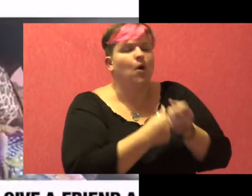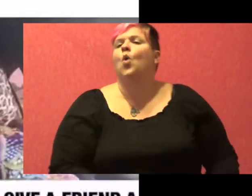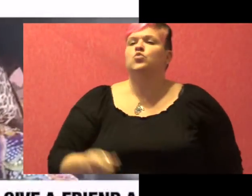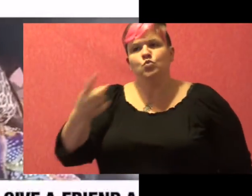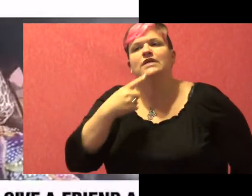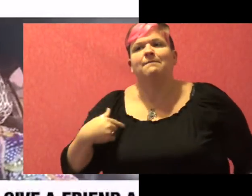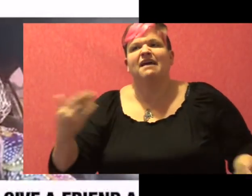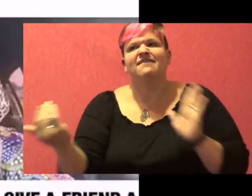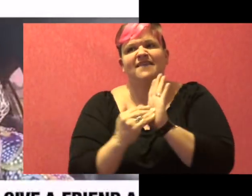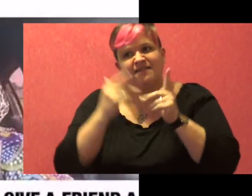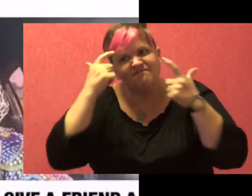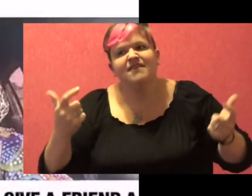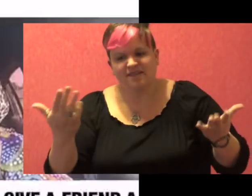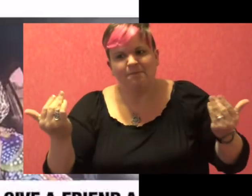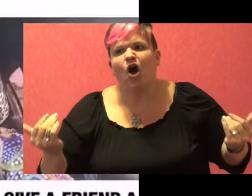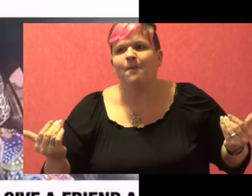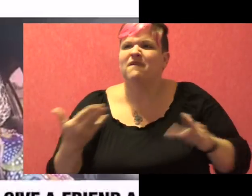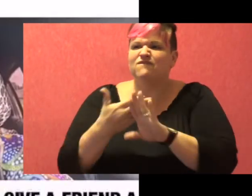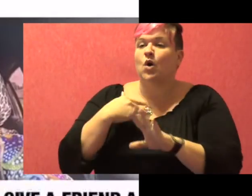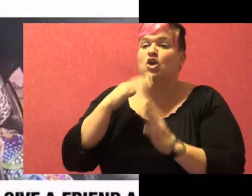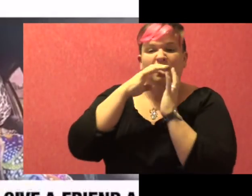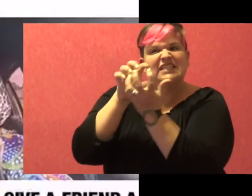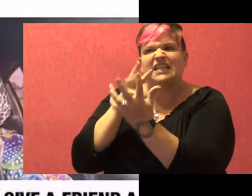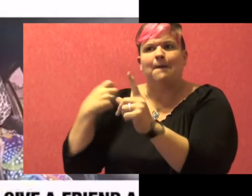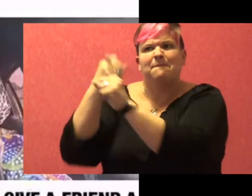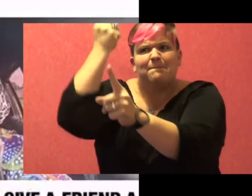Say it again. I'll knock all your damn teeth out.